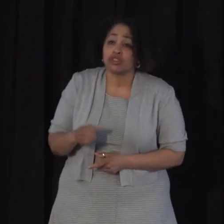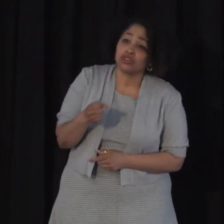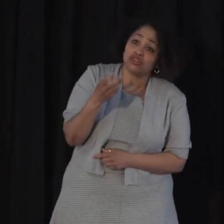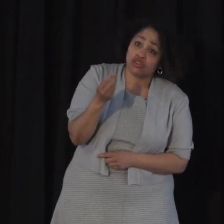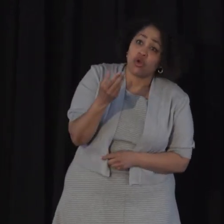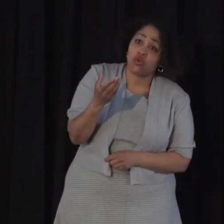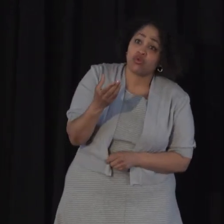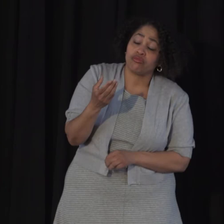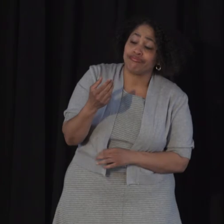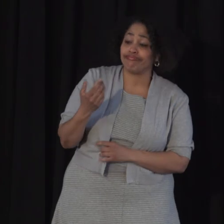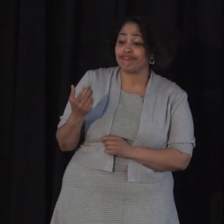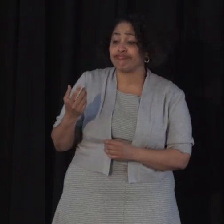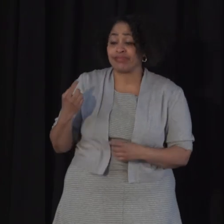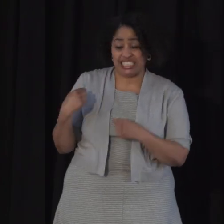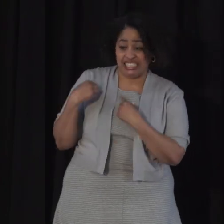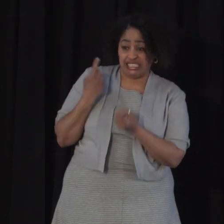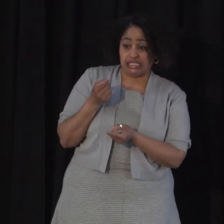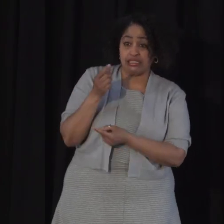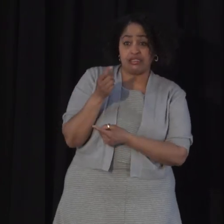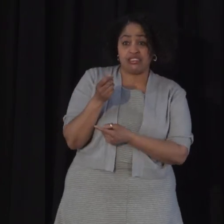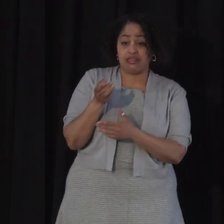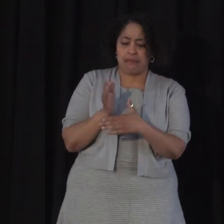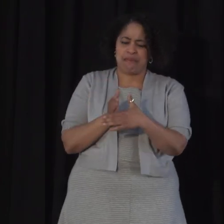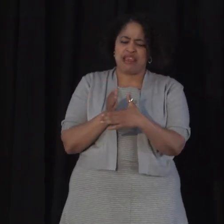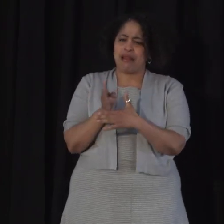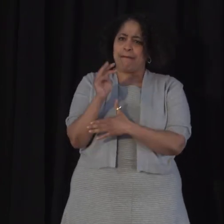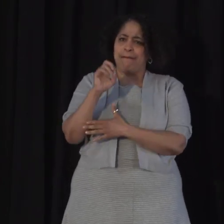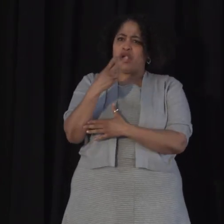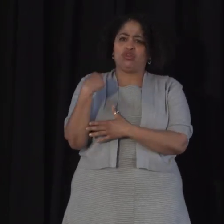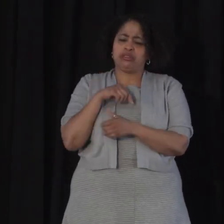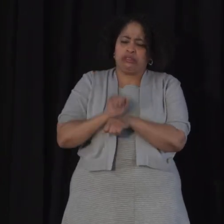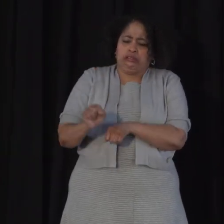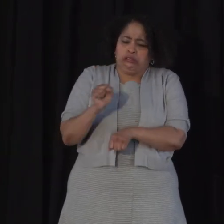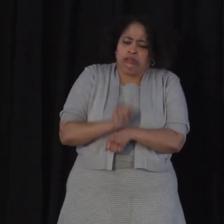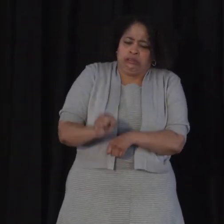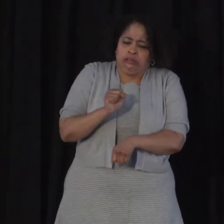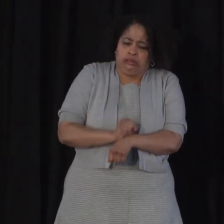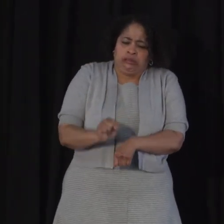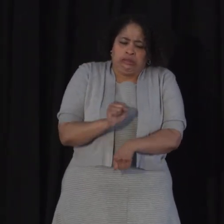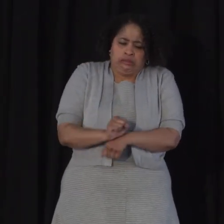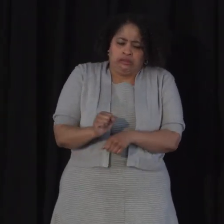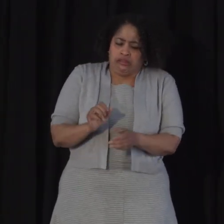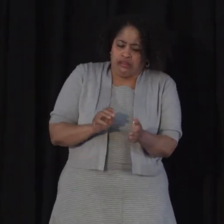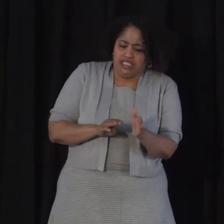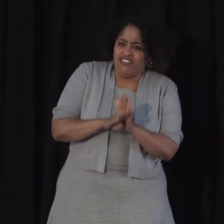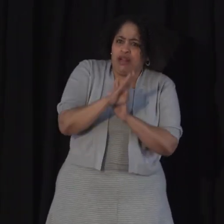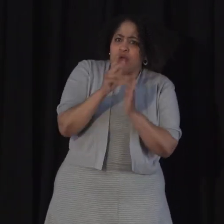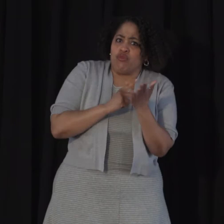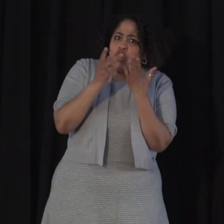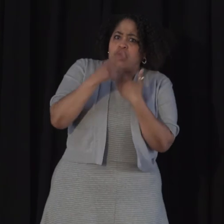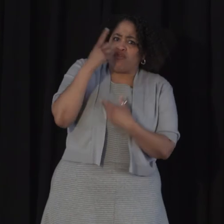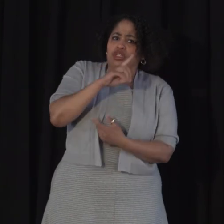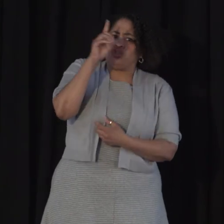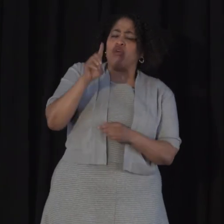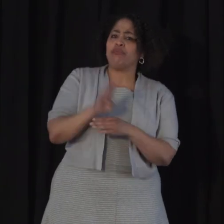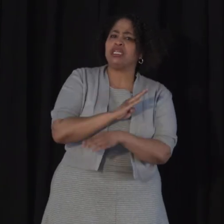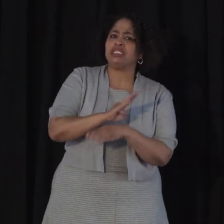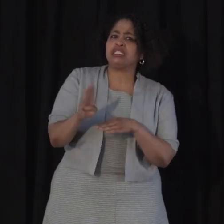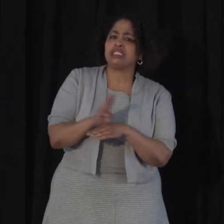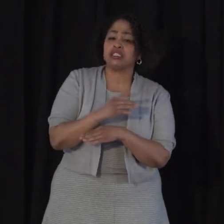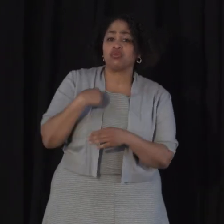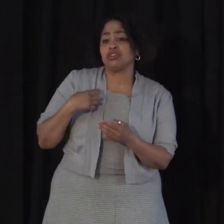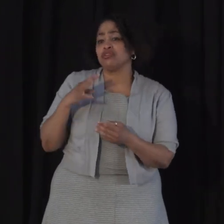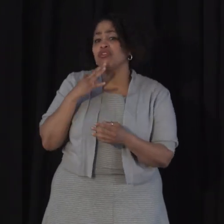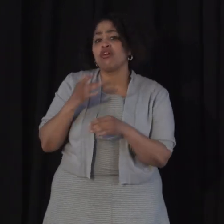So since mid-March, we have been working very diligently on a number of programs for Detroit businesses. We talked